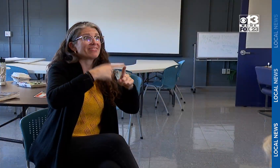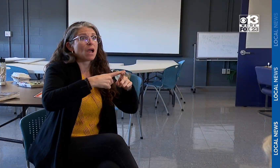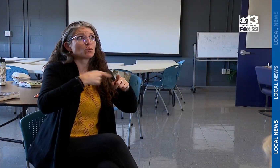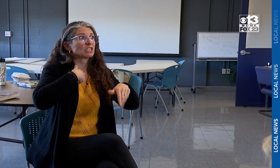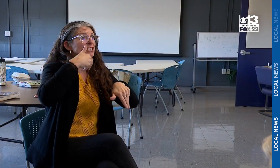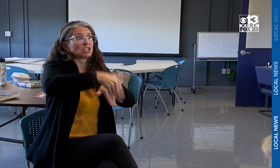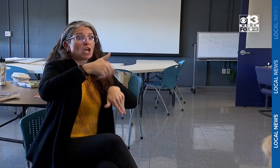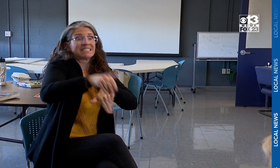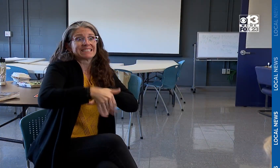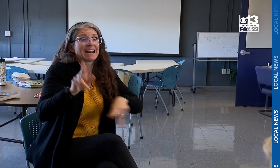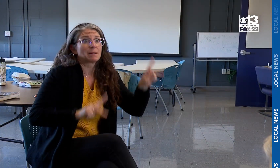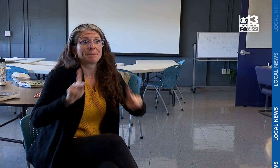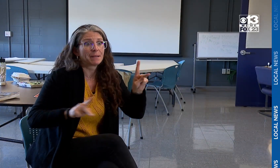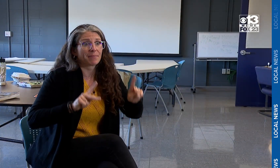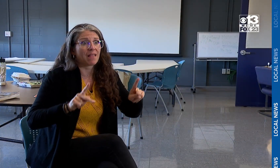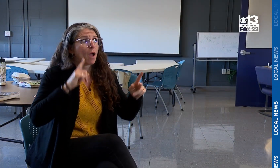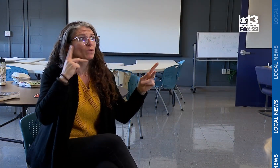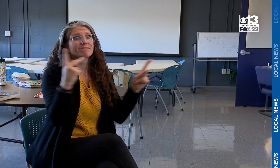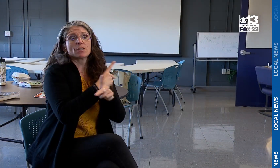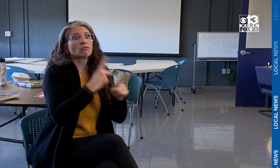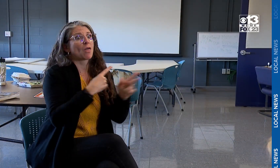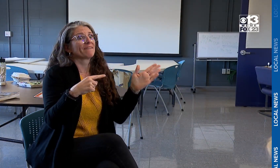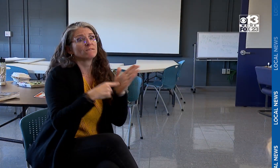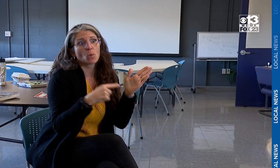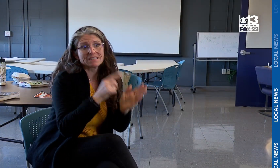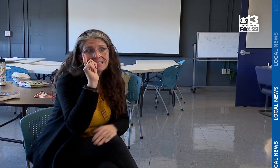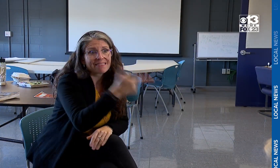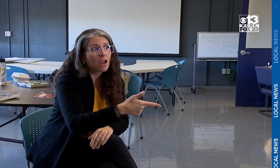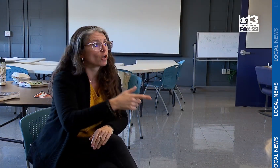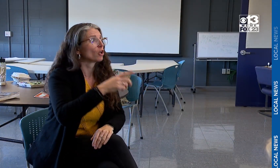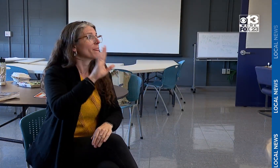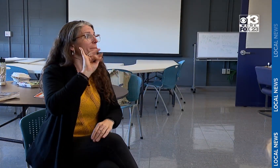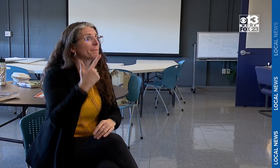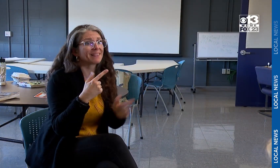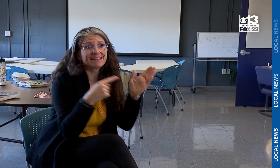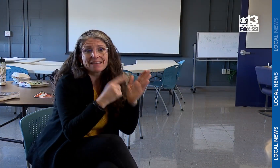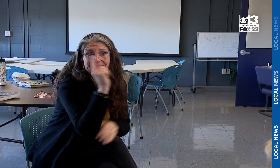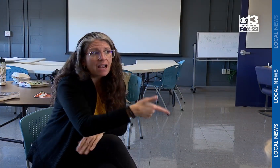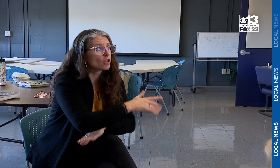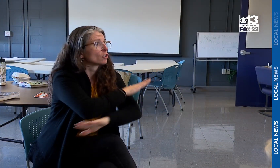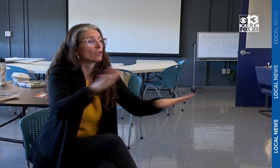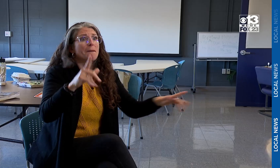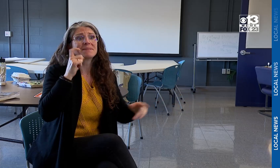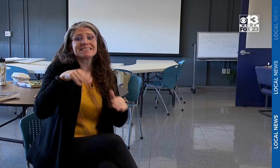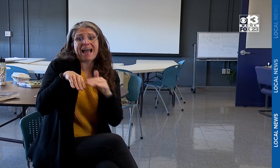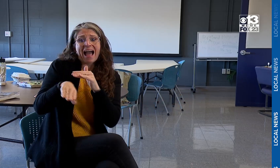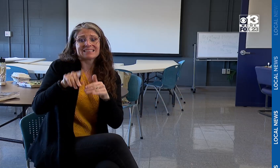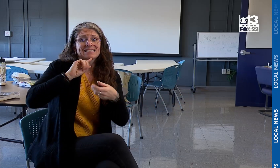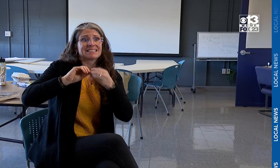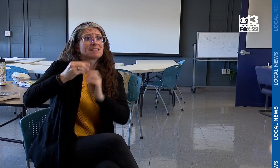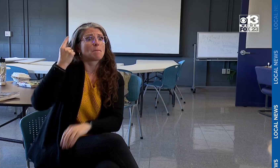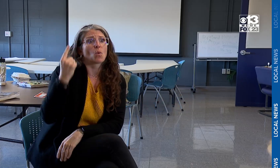just started sending people, you know, figuring out invoices later, the billing later. That was not what was important to us. The number one thing was access.